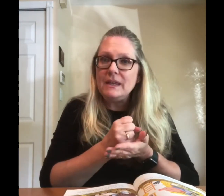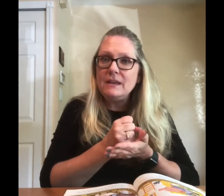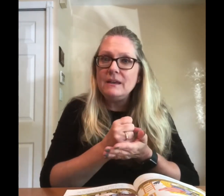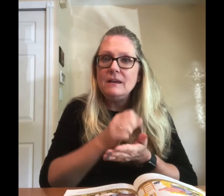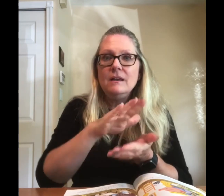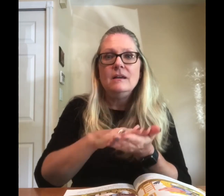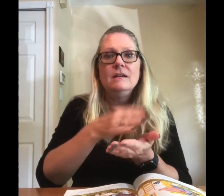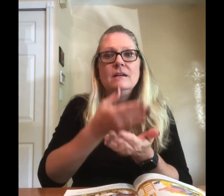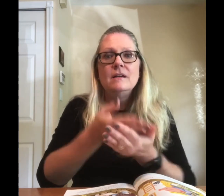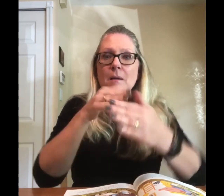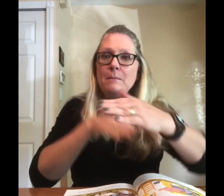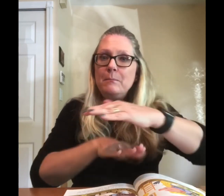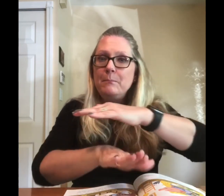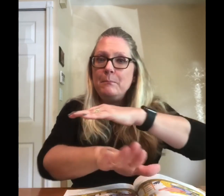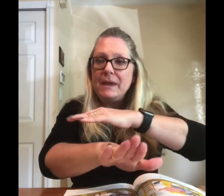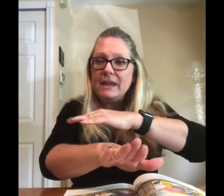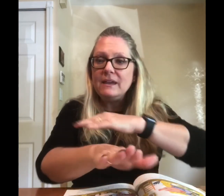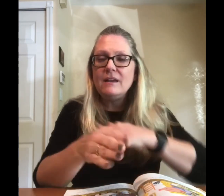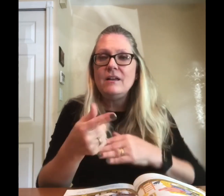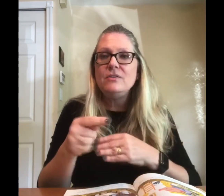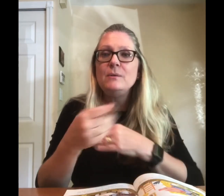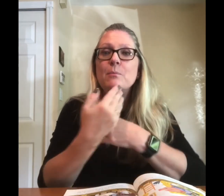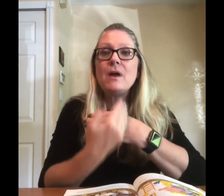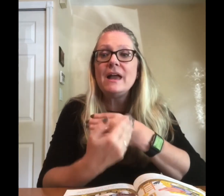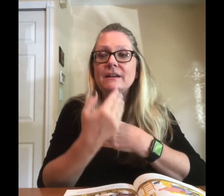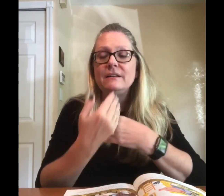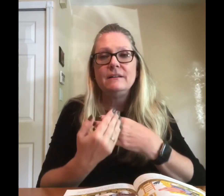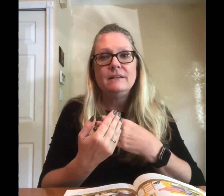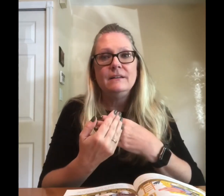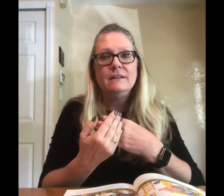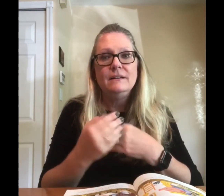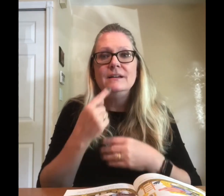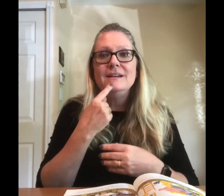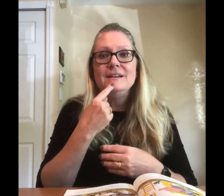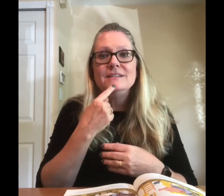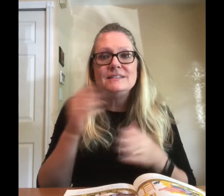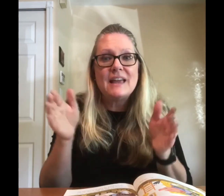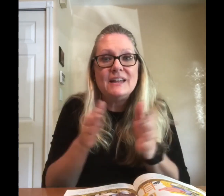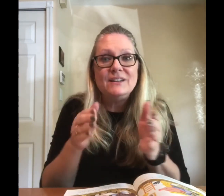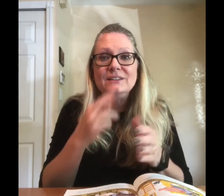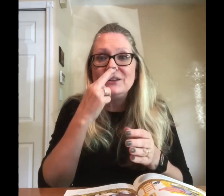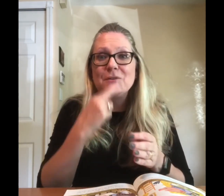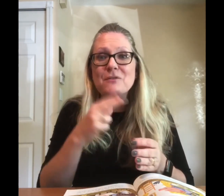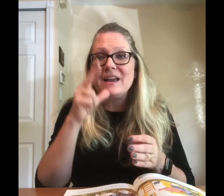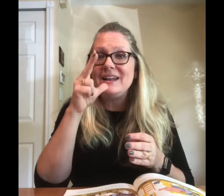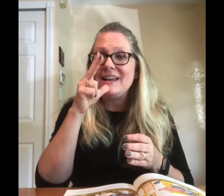bake the bread said the little red hen